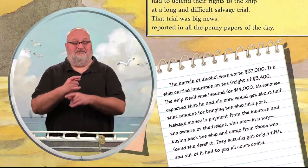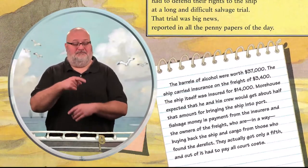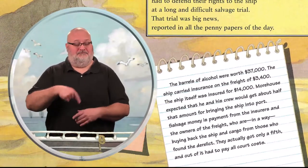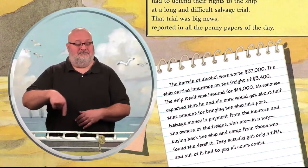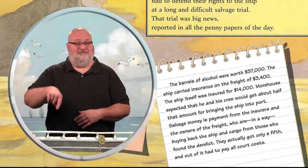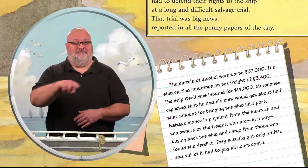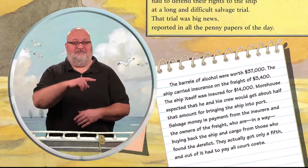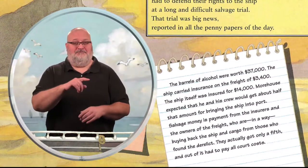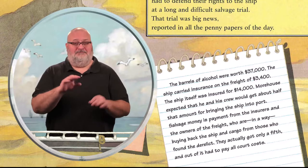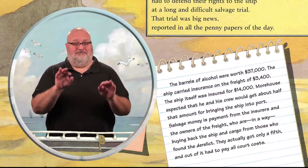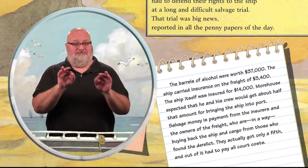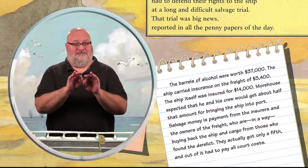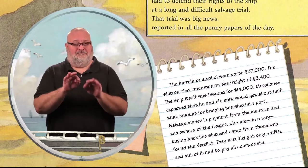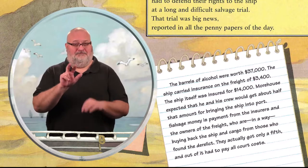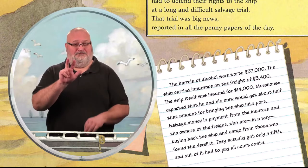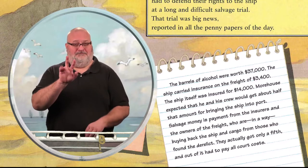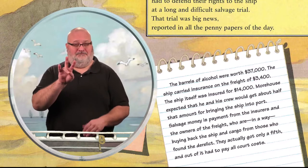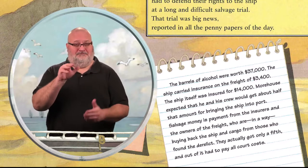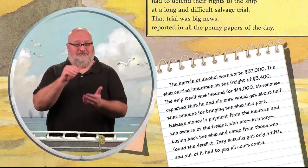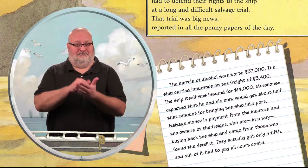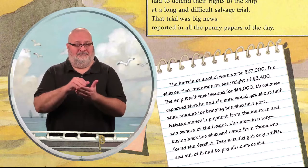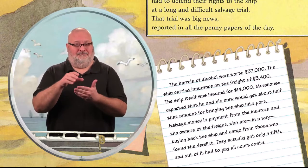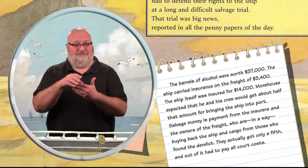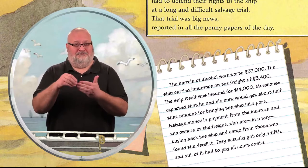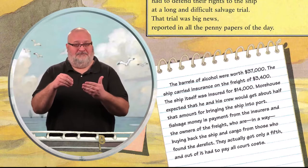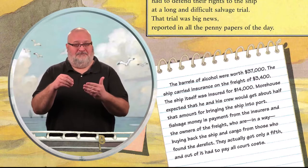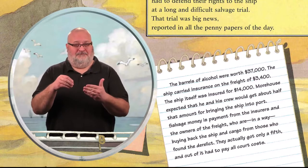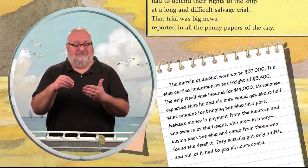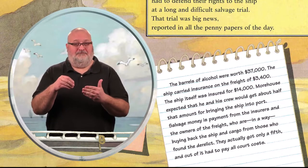The barrels of alcohol were worth $37,000.